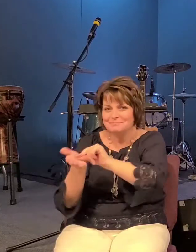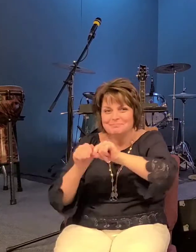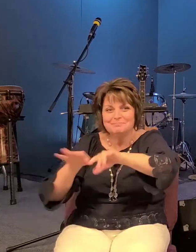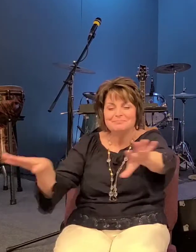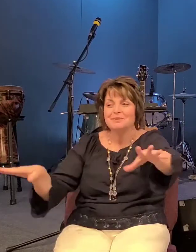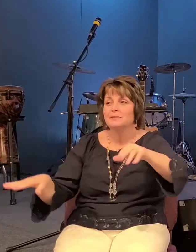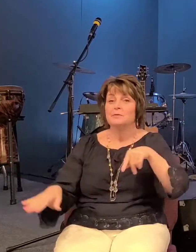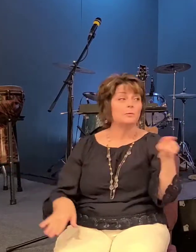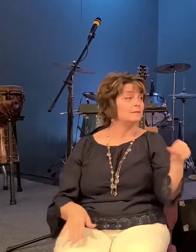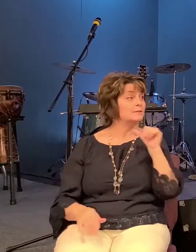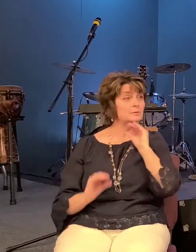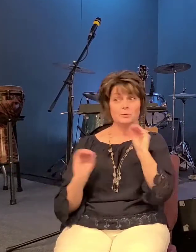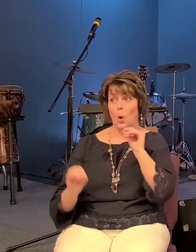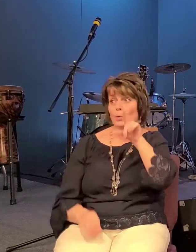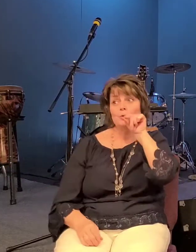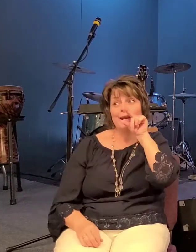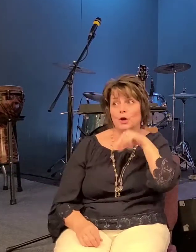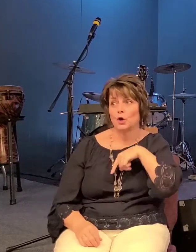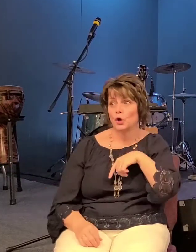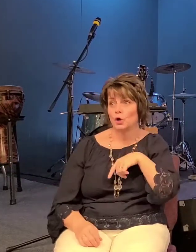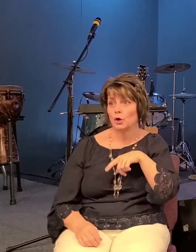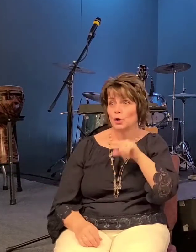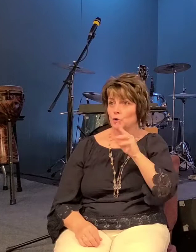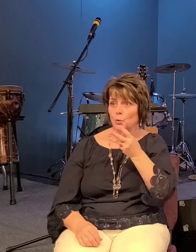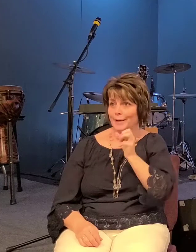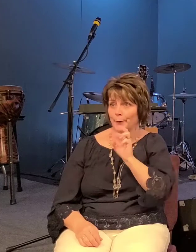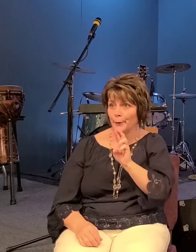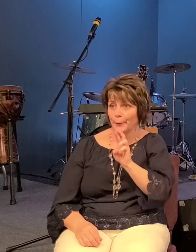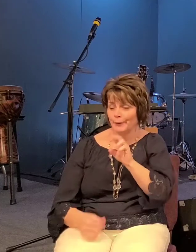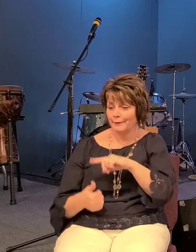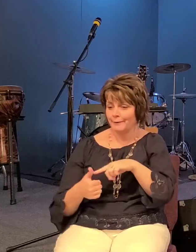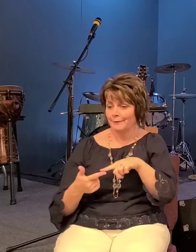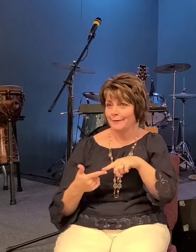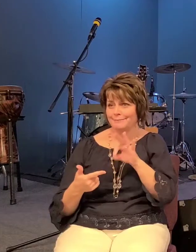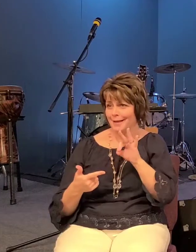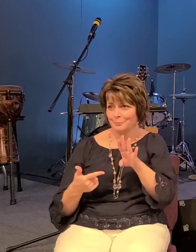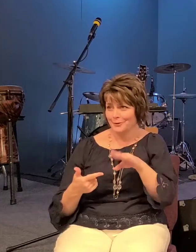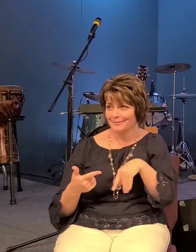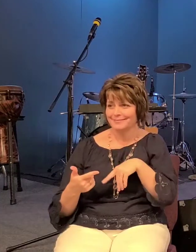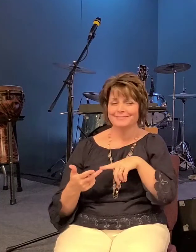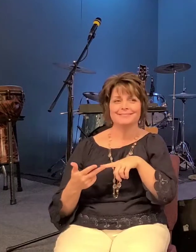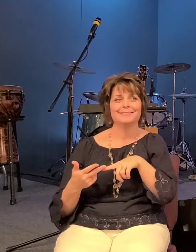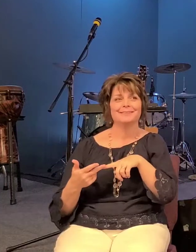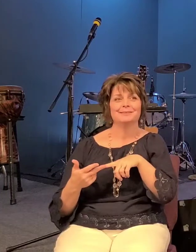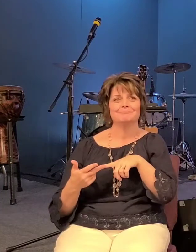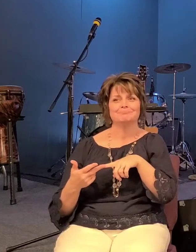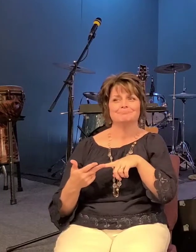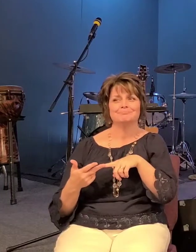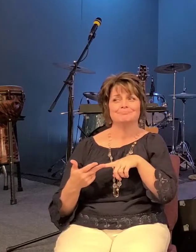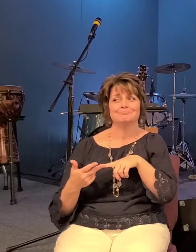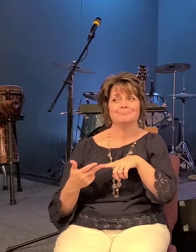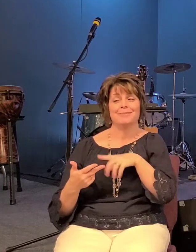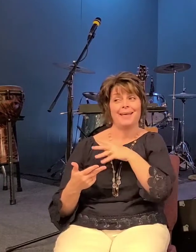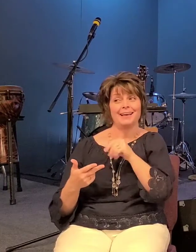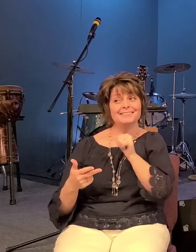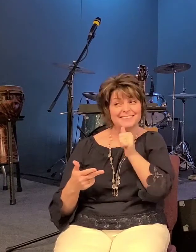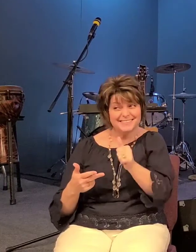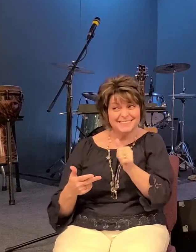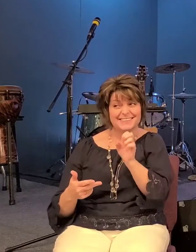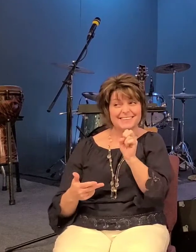there was no twitter there was no facebook you know there wasn't even the radio